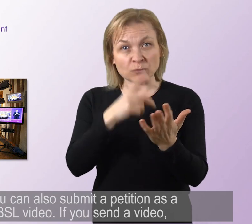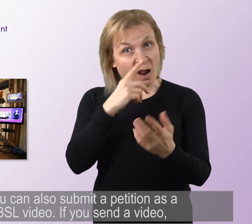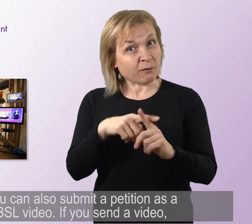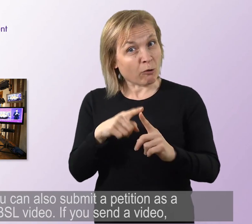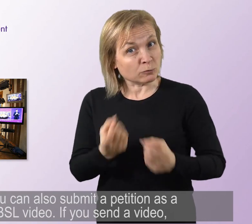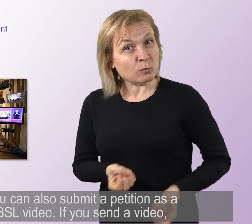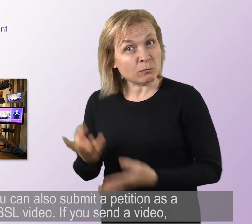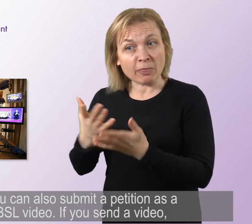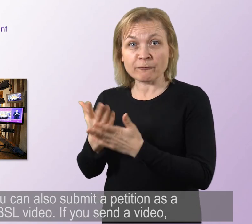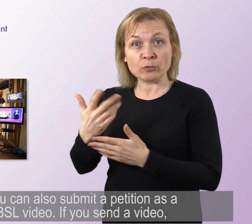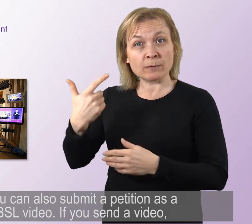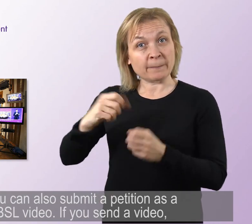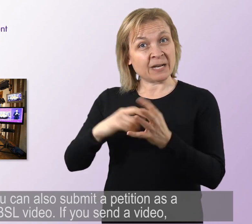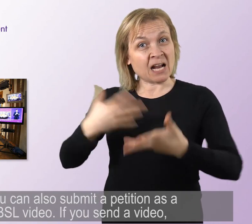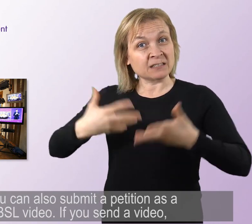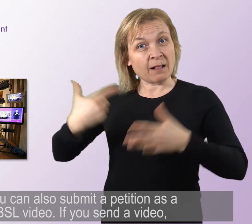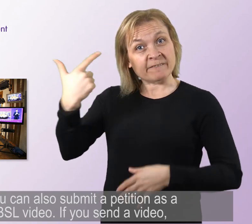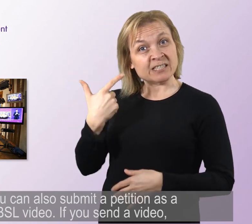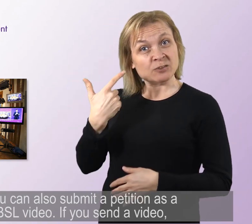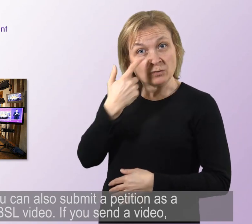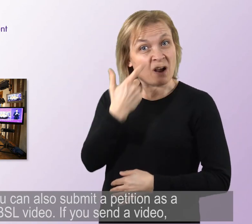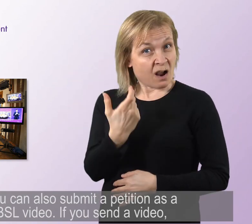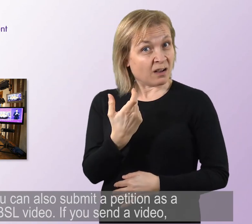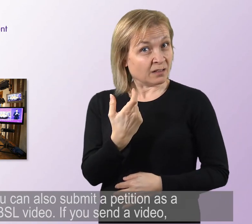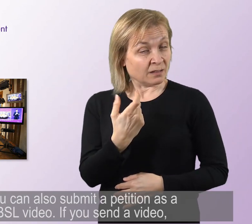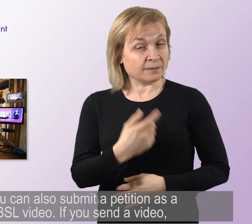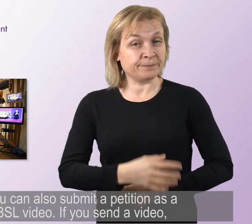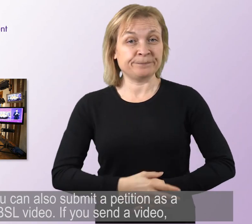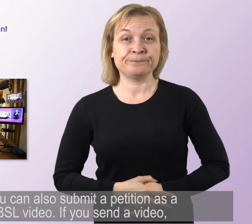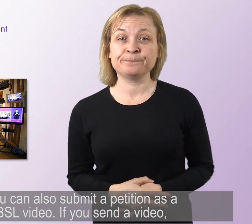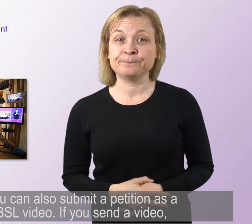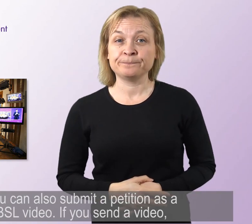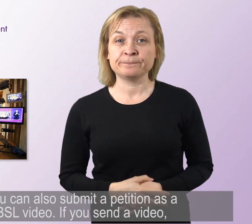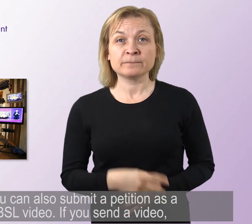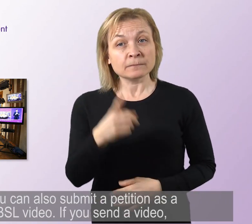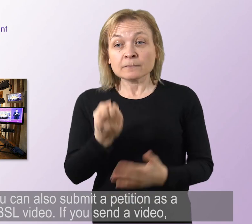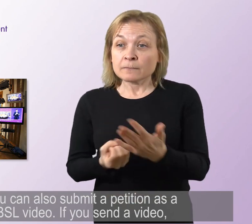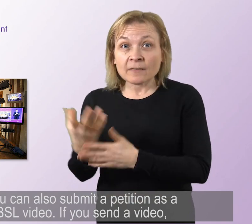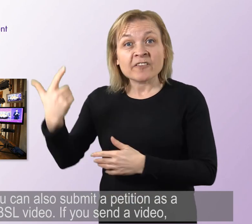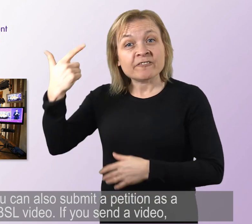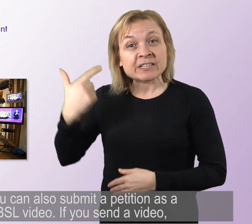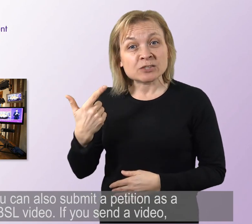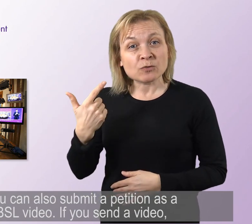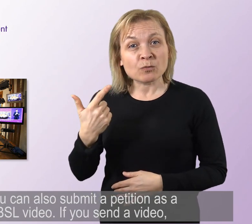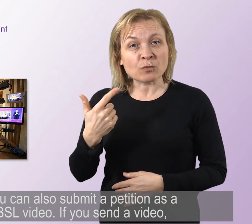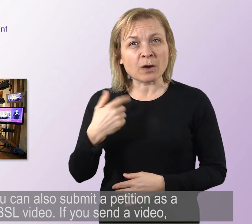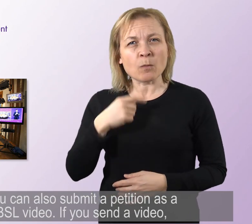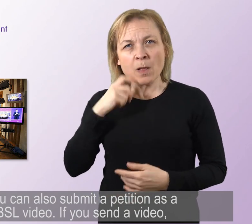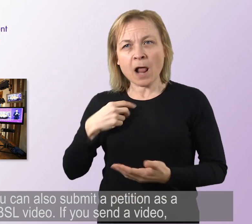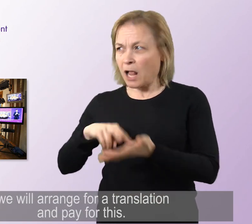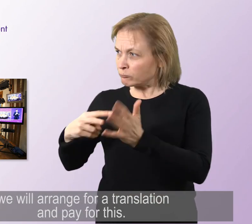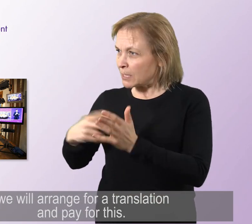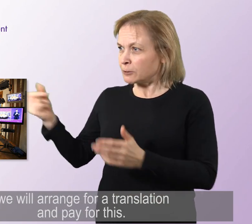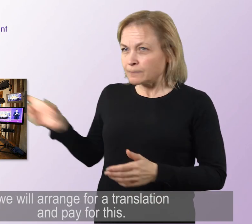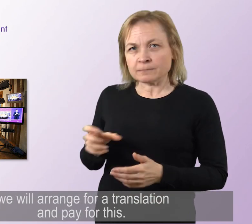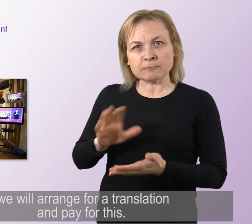You can also submit a petition as a BSL video If you send a video, we will arrange for a